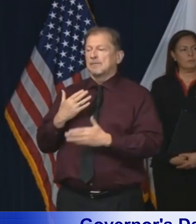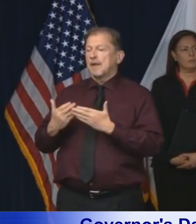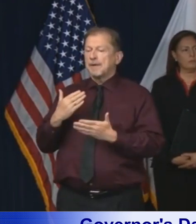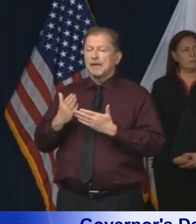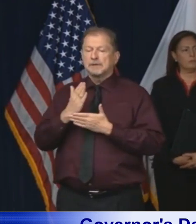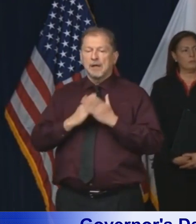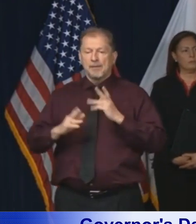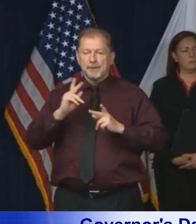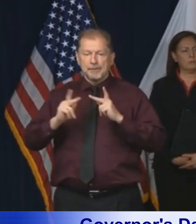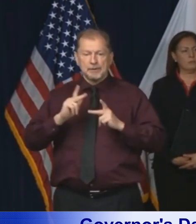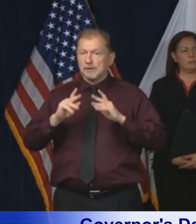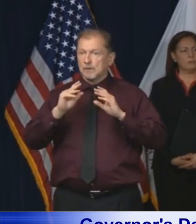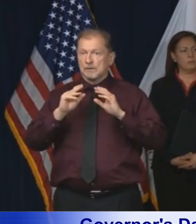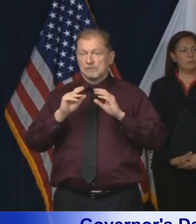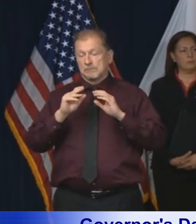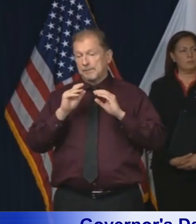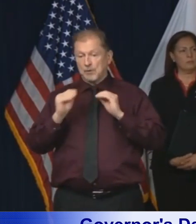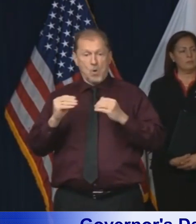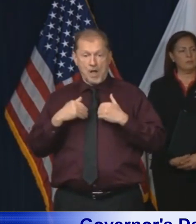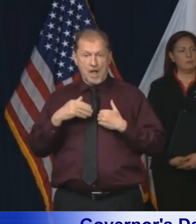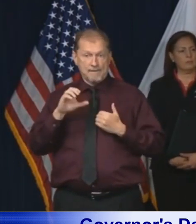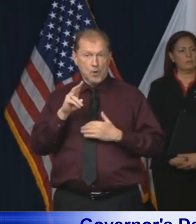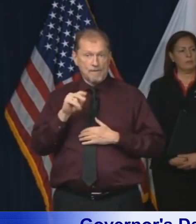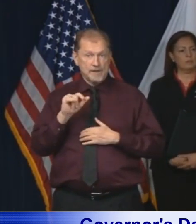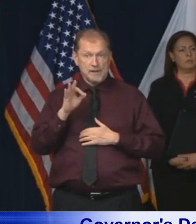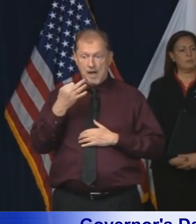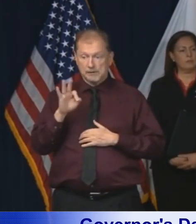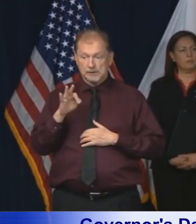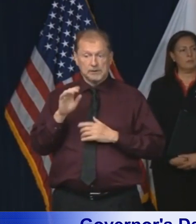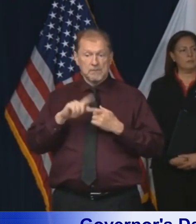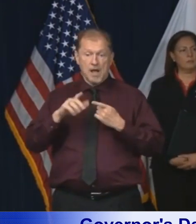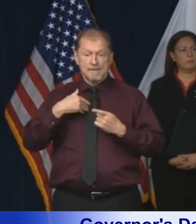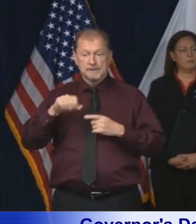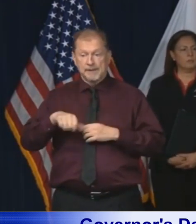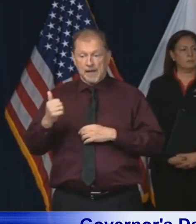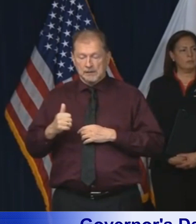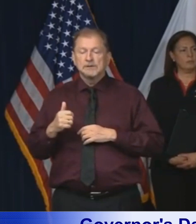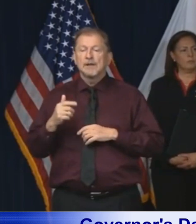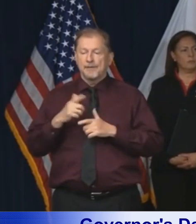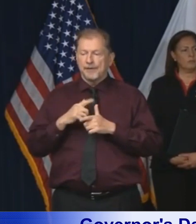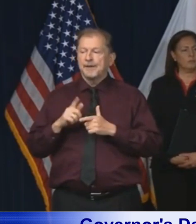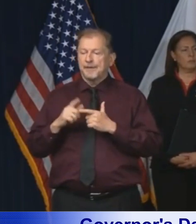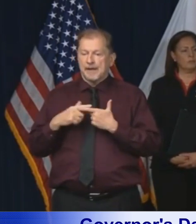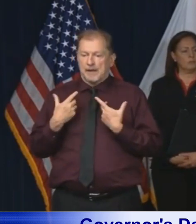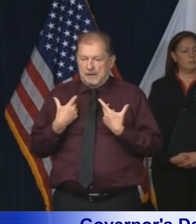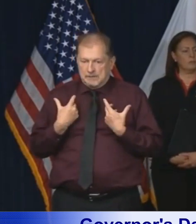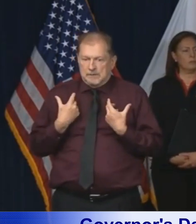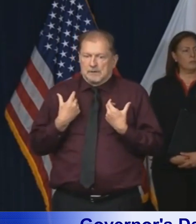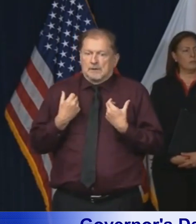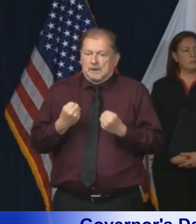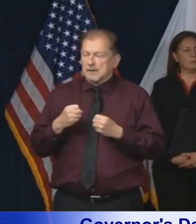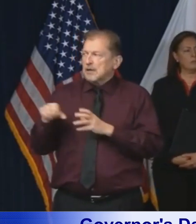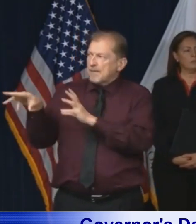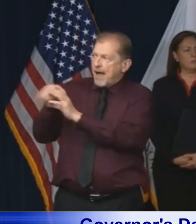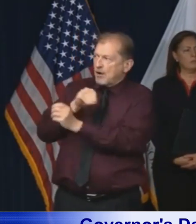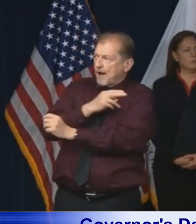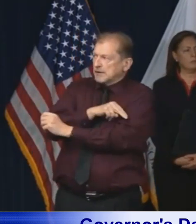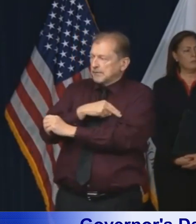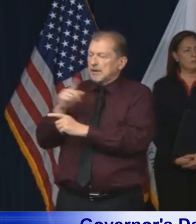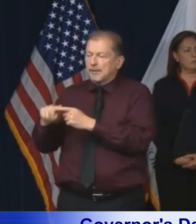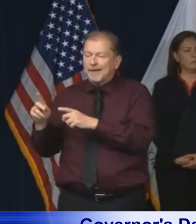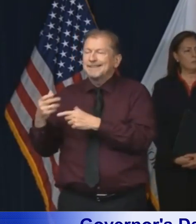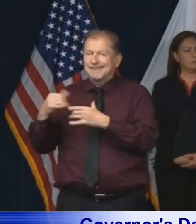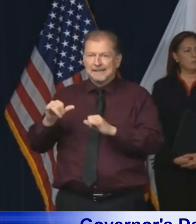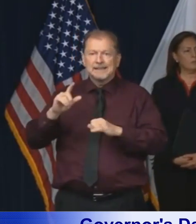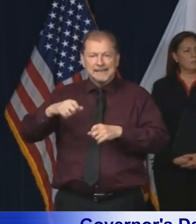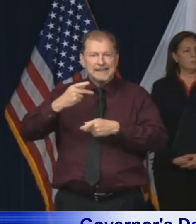people who don't have COVID-19 and have some other ailment and they'll be, again, convalescing coming out of a hospital, but still in